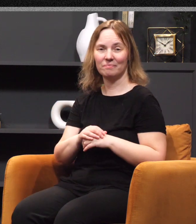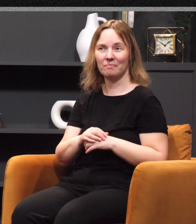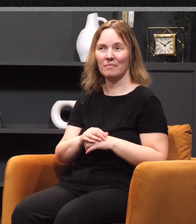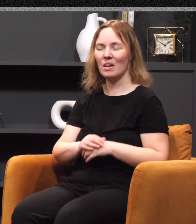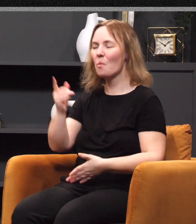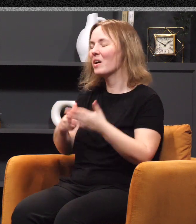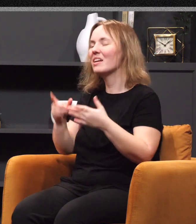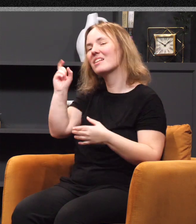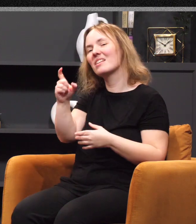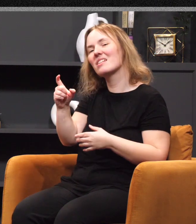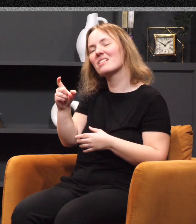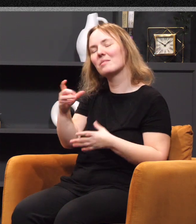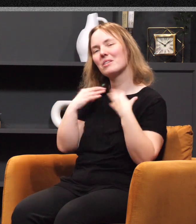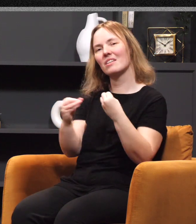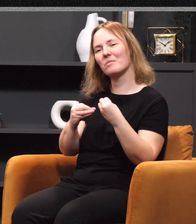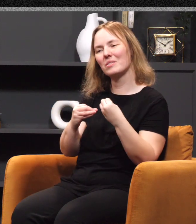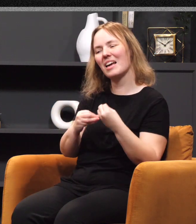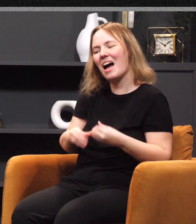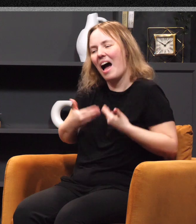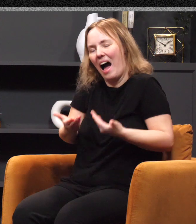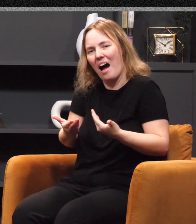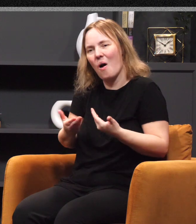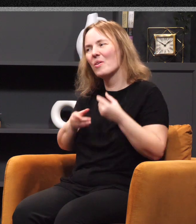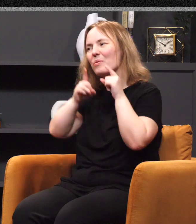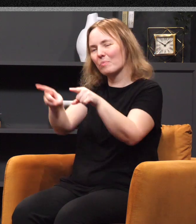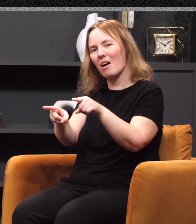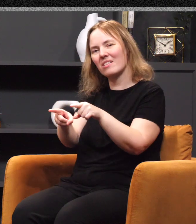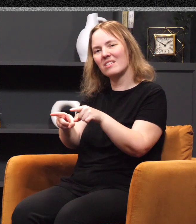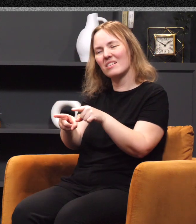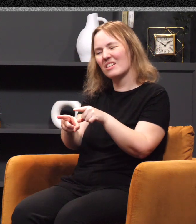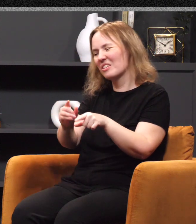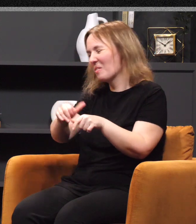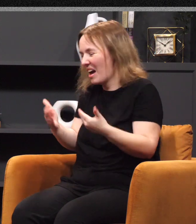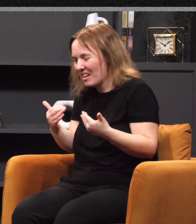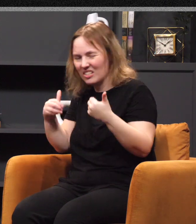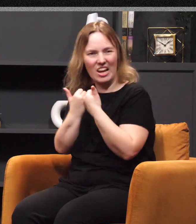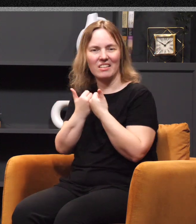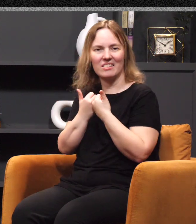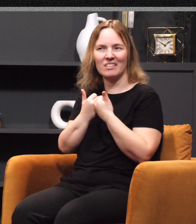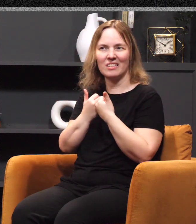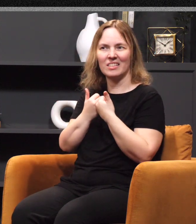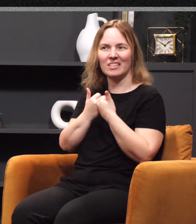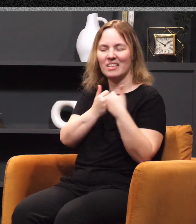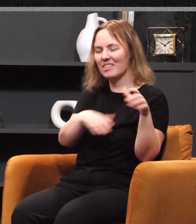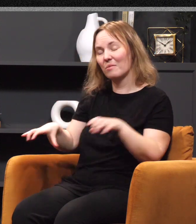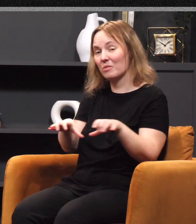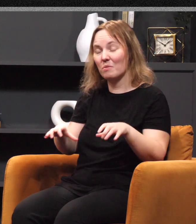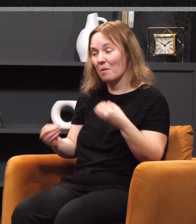What needed to be healed was the way they were responding all the time to any kind of challenge. You see, they were doing what a lot of people